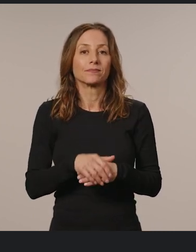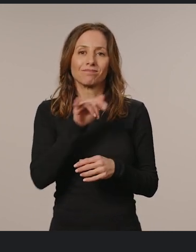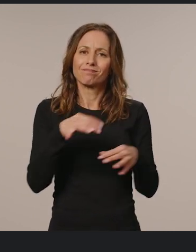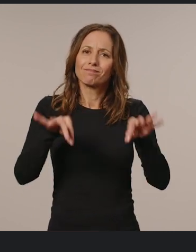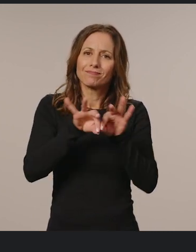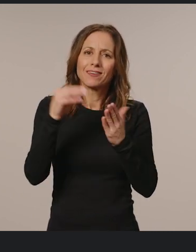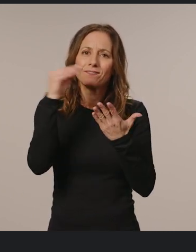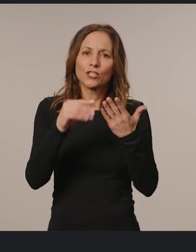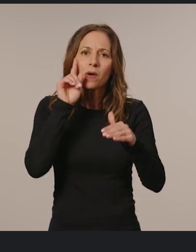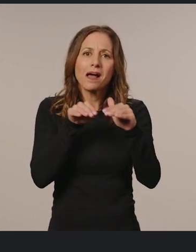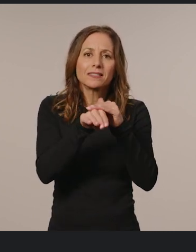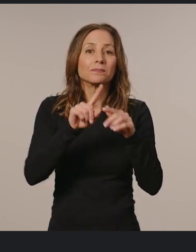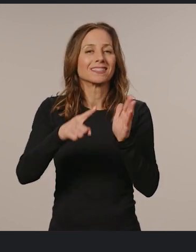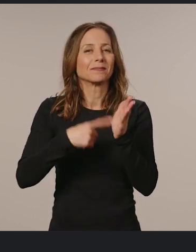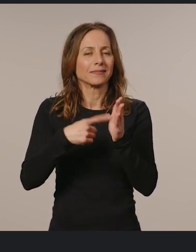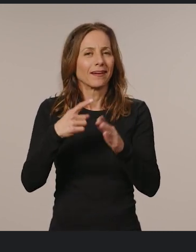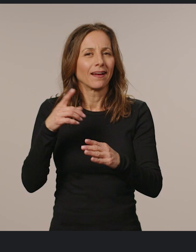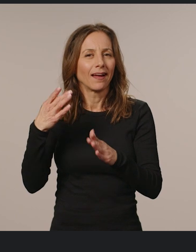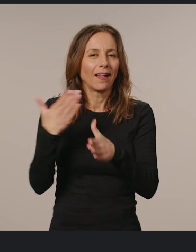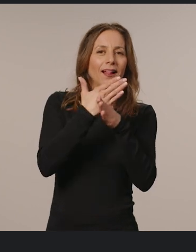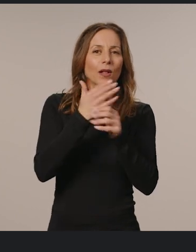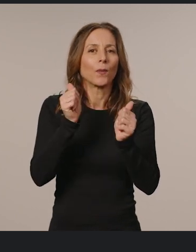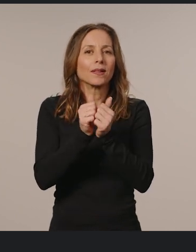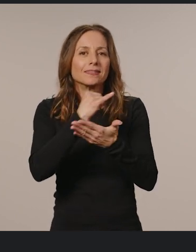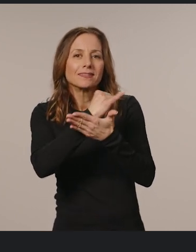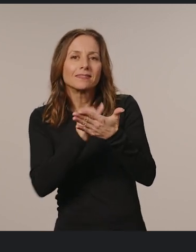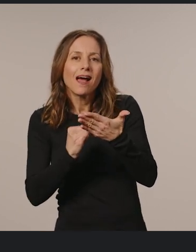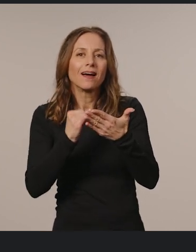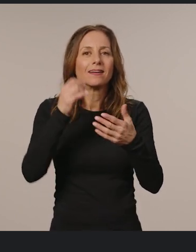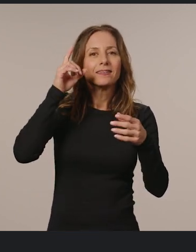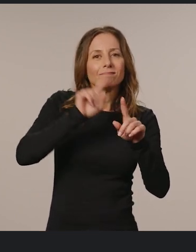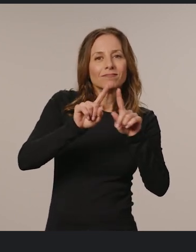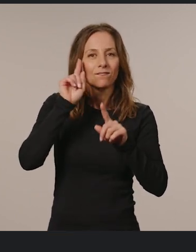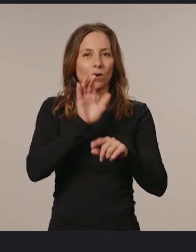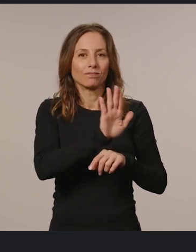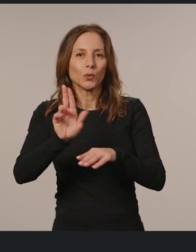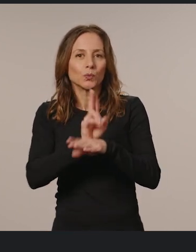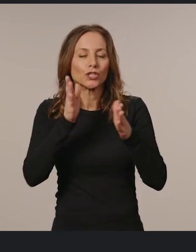a necessary feature for accessibility, but sometimes it gets in the way of design decisions for different users.